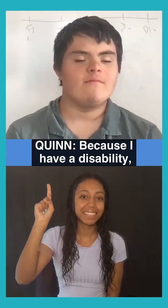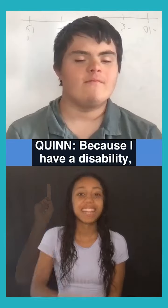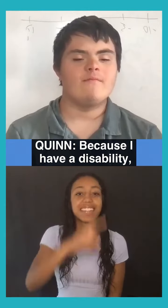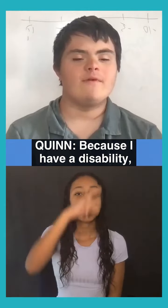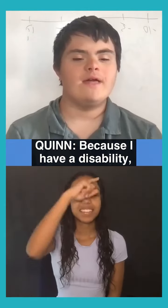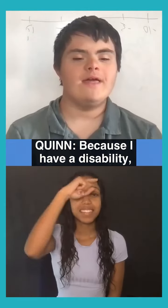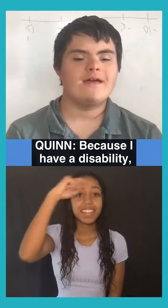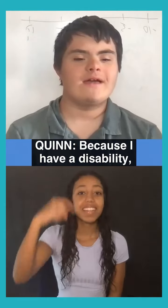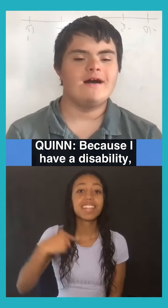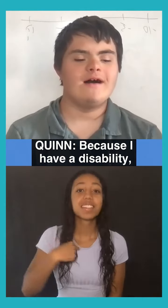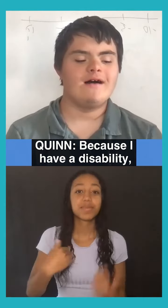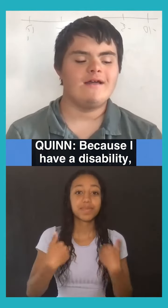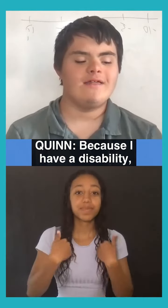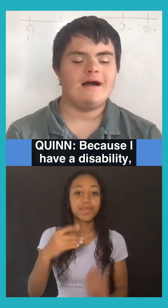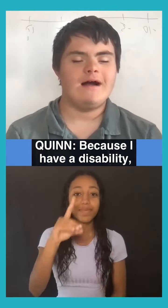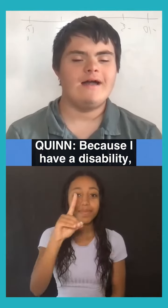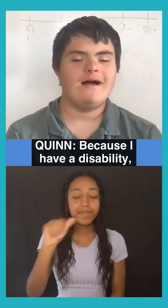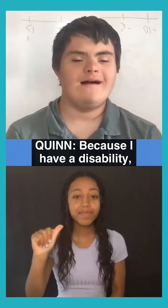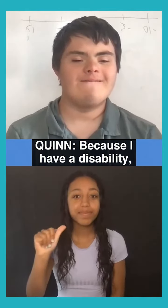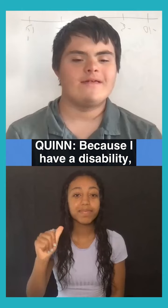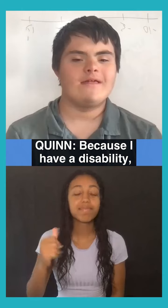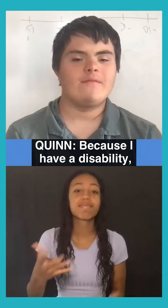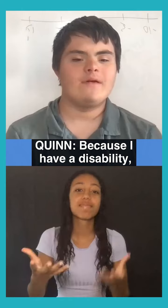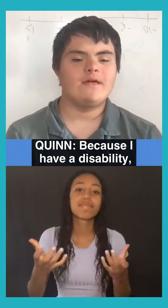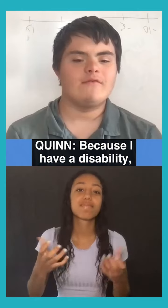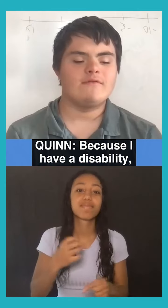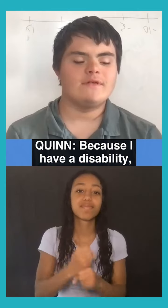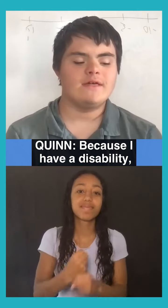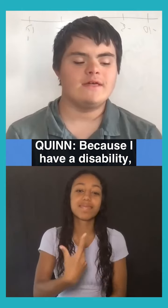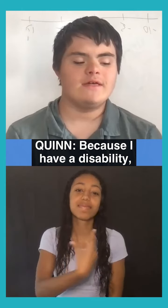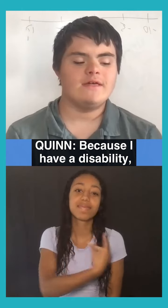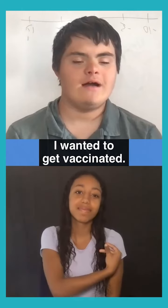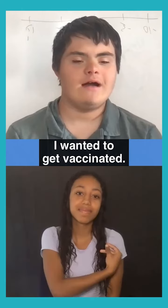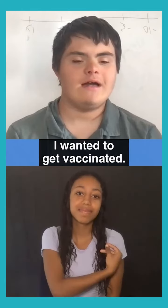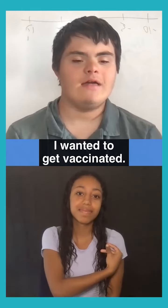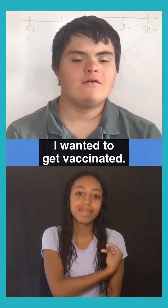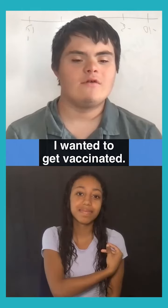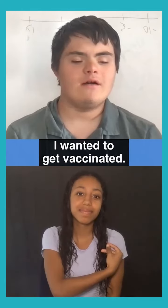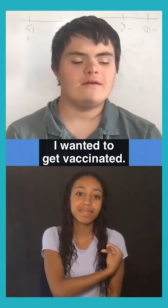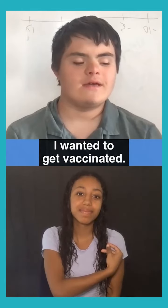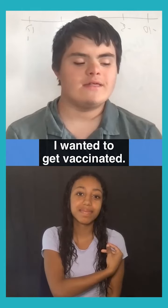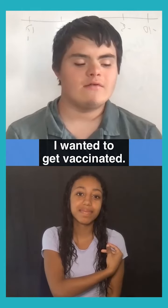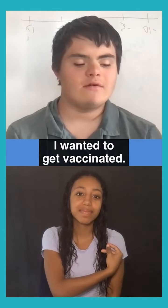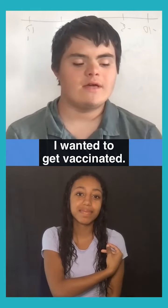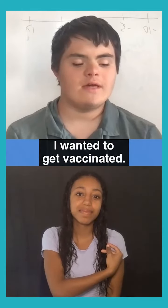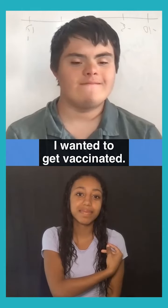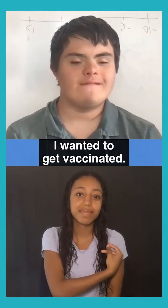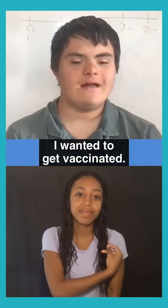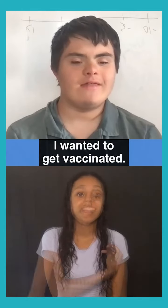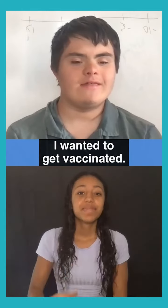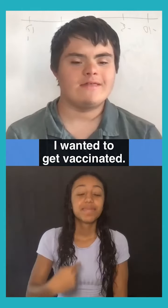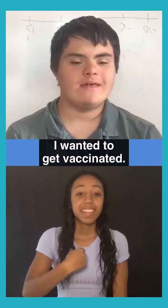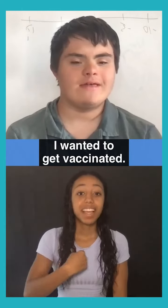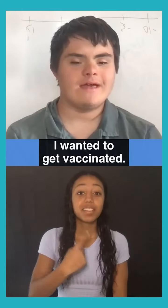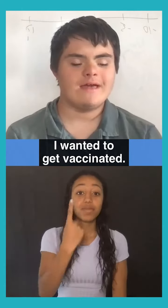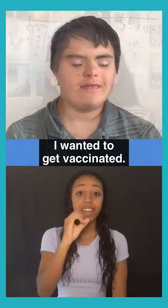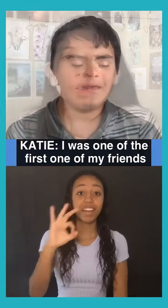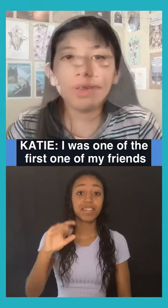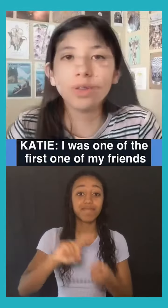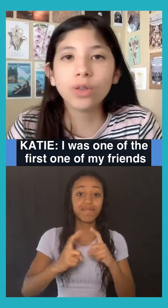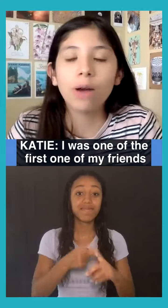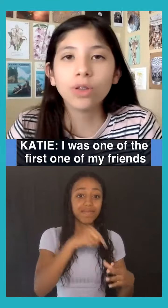Quinn. Because I have disability, I wanted to get vaccinated.